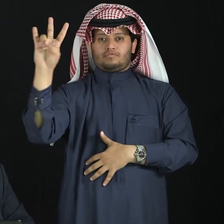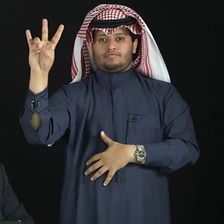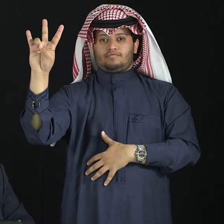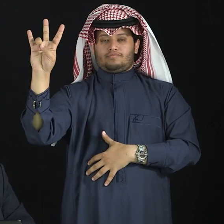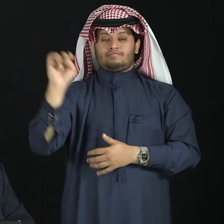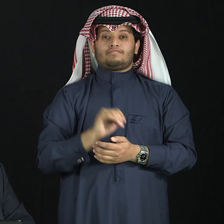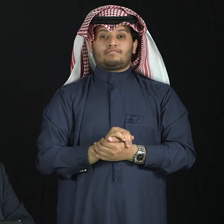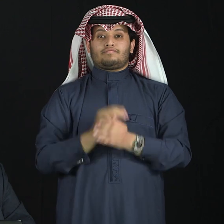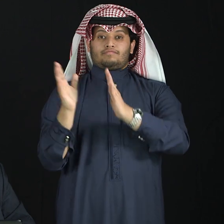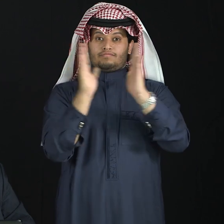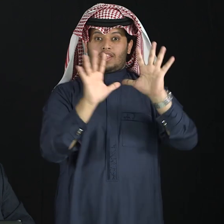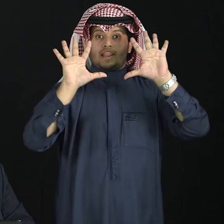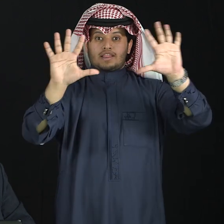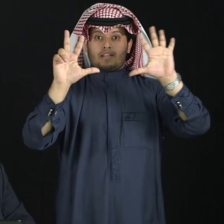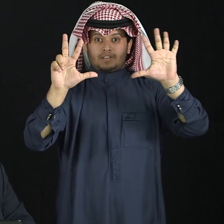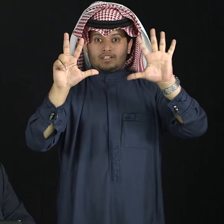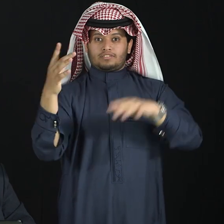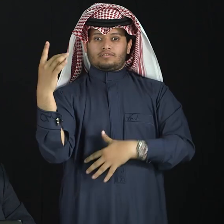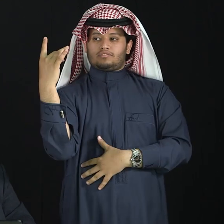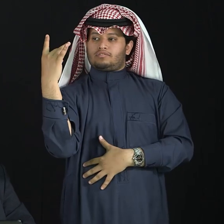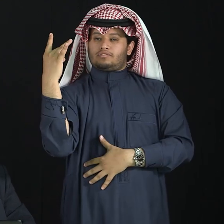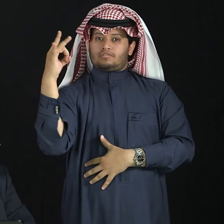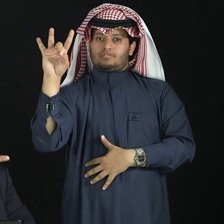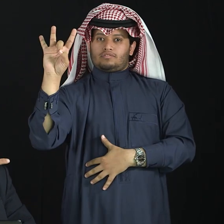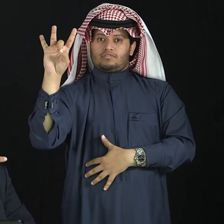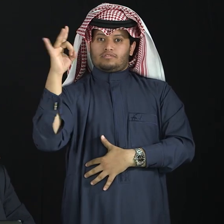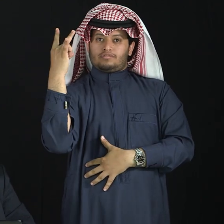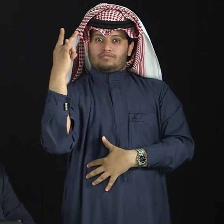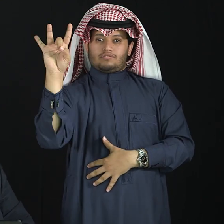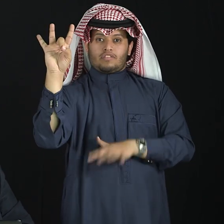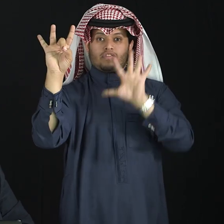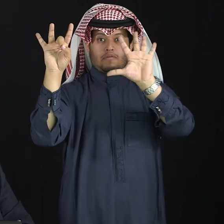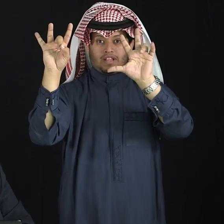18. number 18,